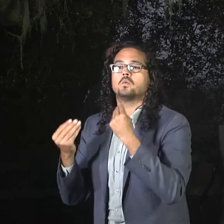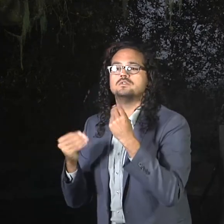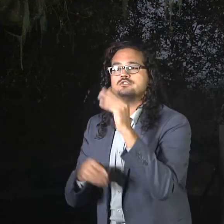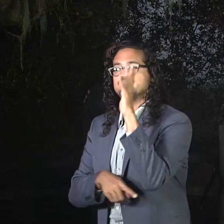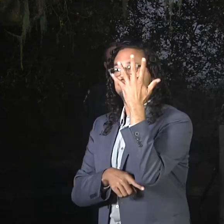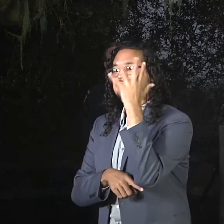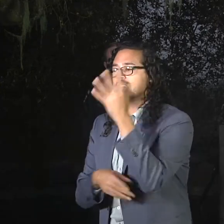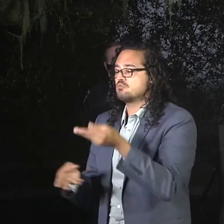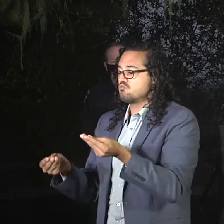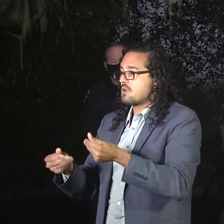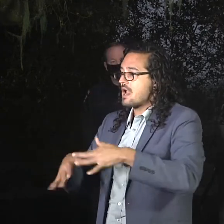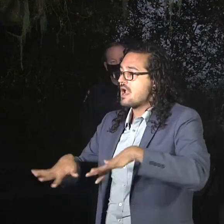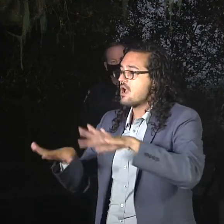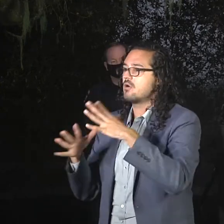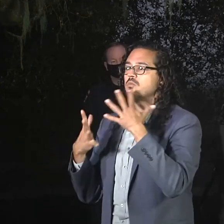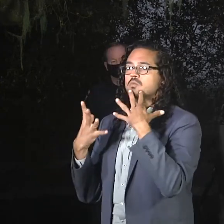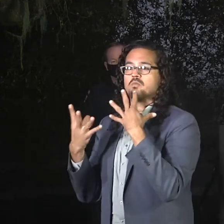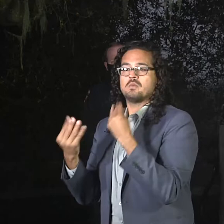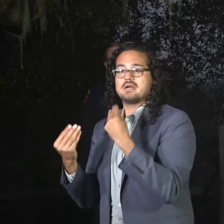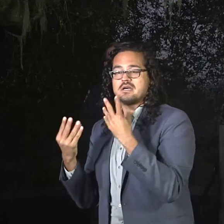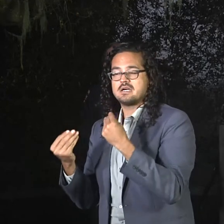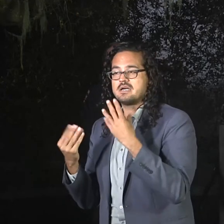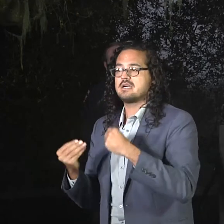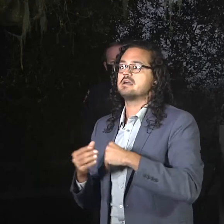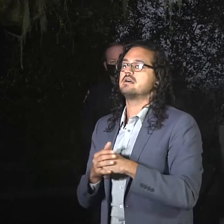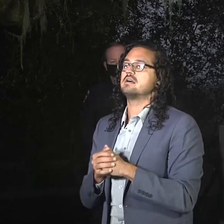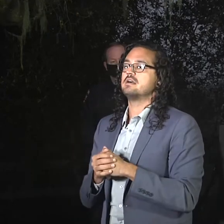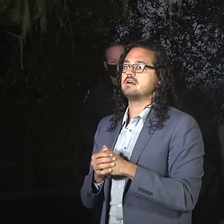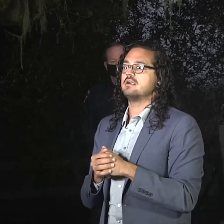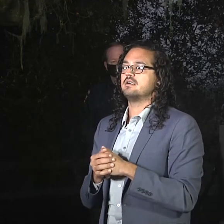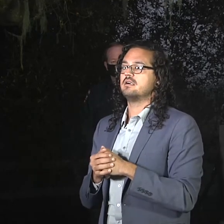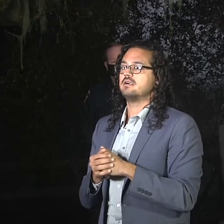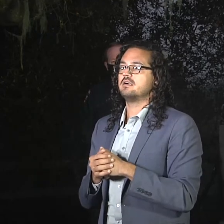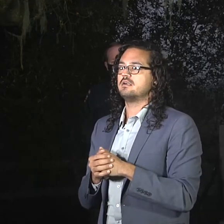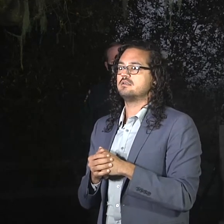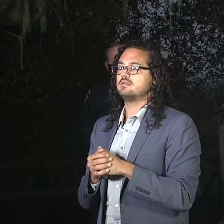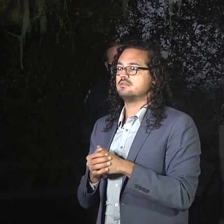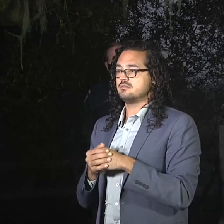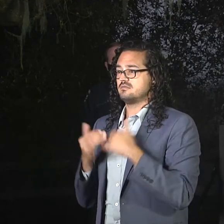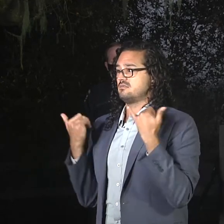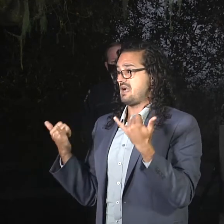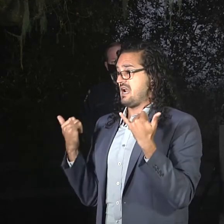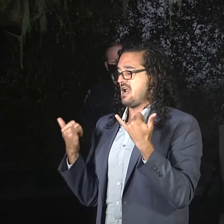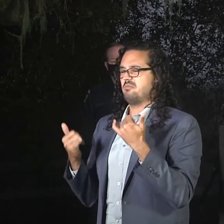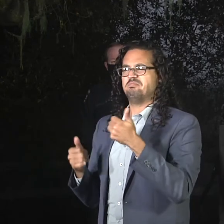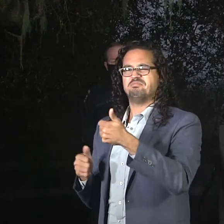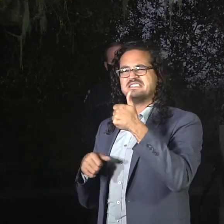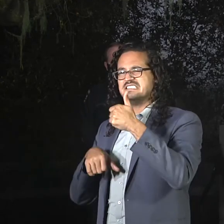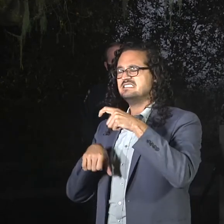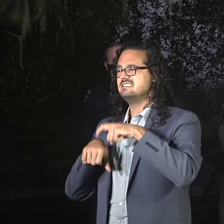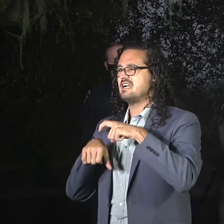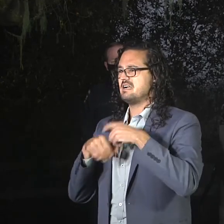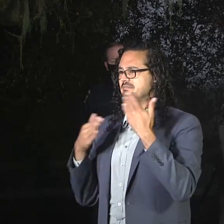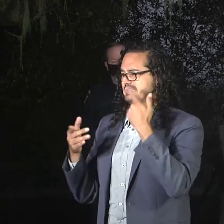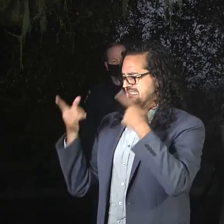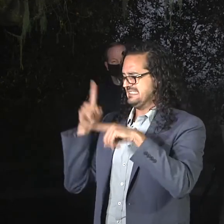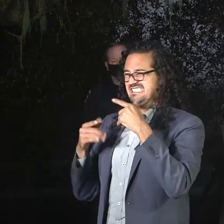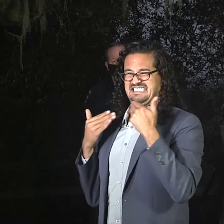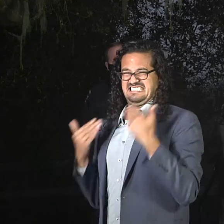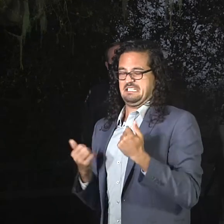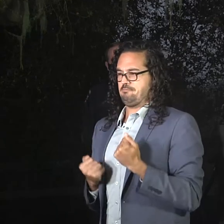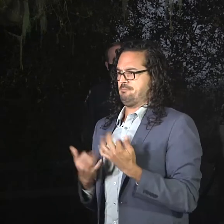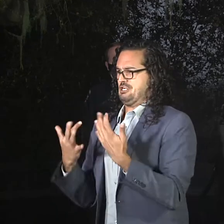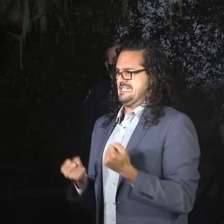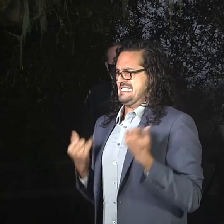it's the best possible case and it's the best possible time for us to burn. As we start getting into the weekend, it is going to dry out a little bit more. So,